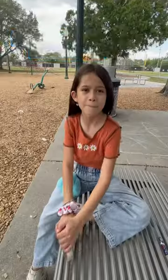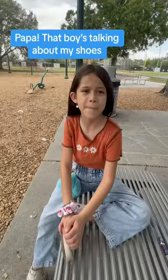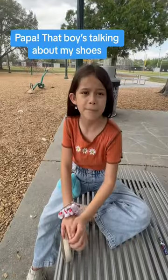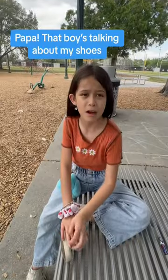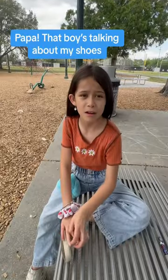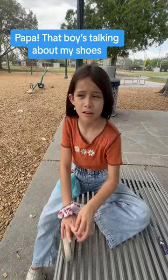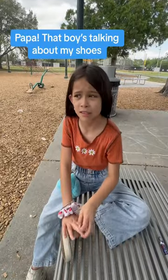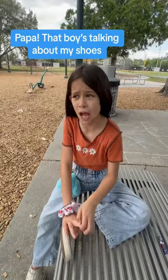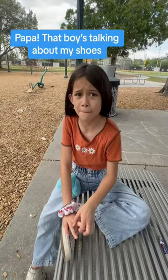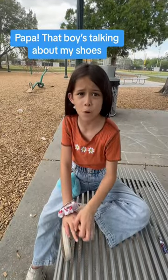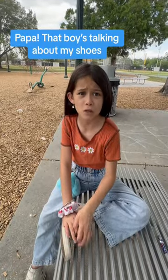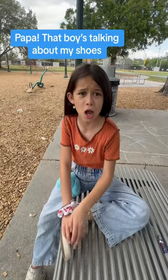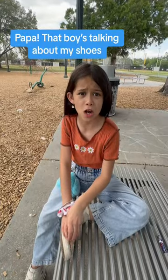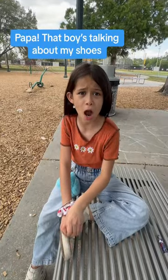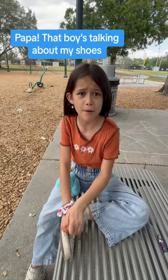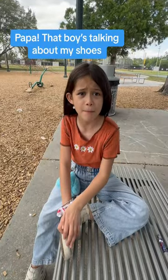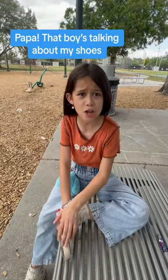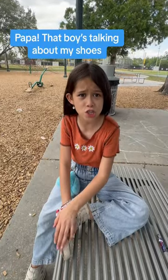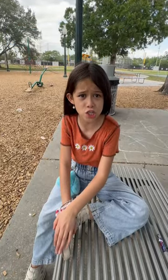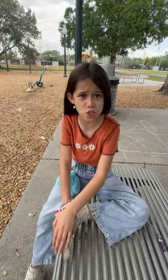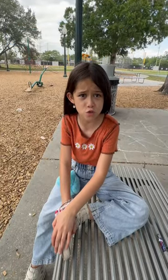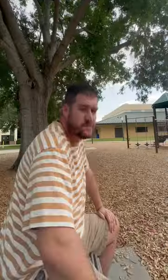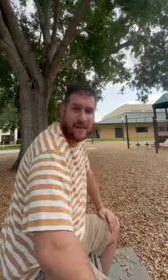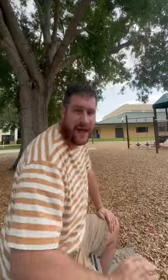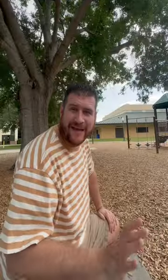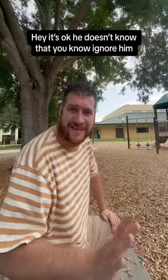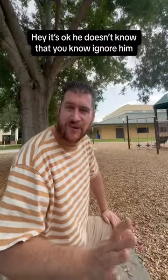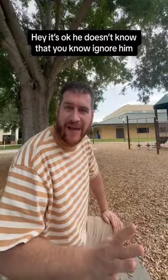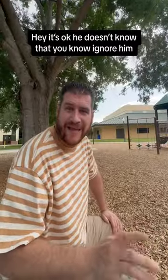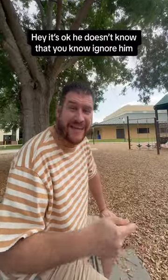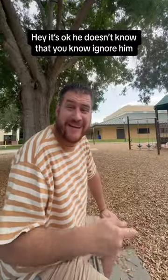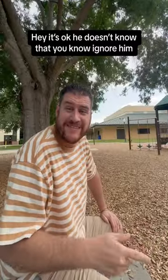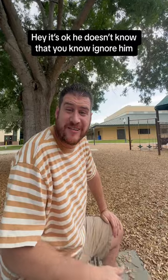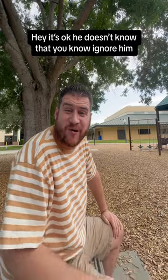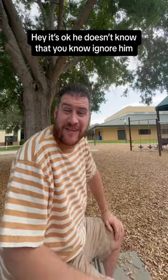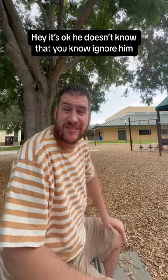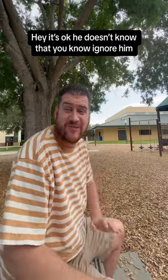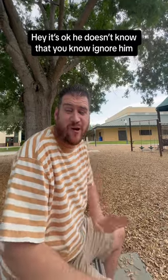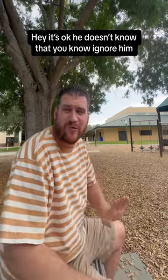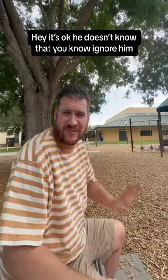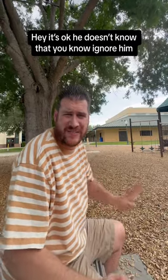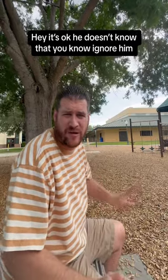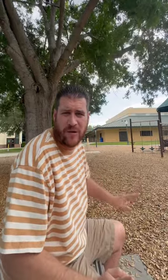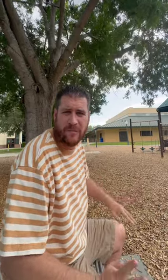Peppa, I've a bugger off of my shoes. Hey, it's okay. He doesn't know that you know. Just ignore him.